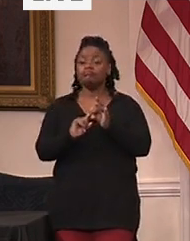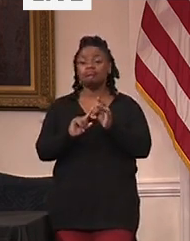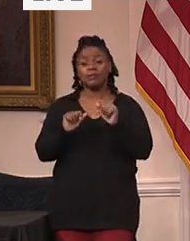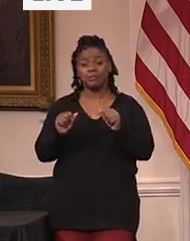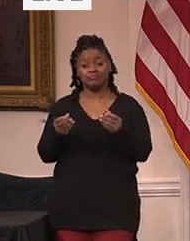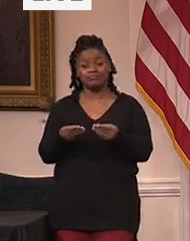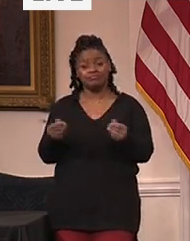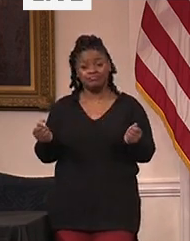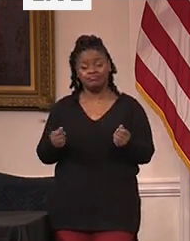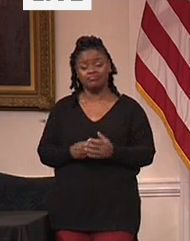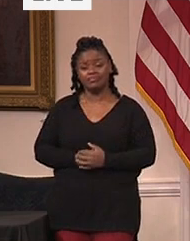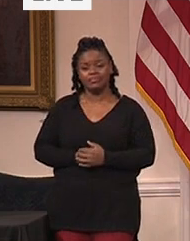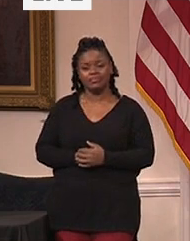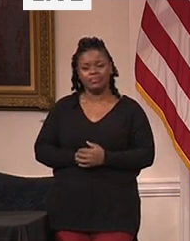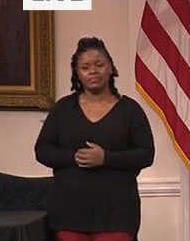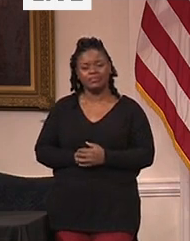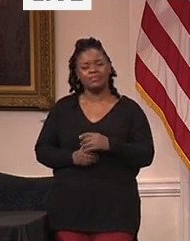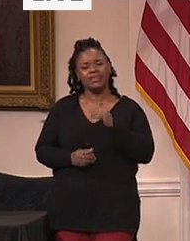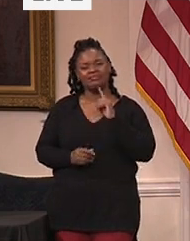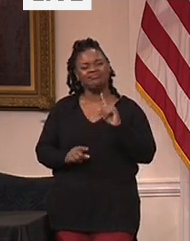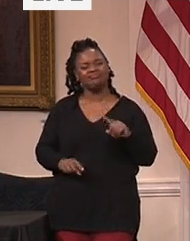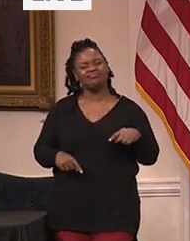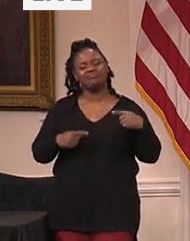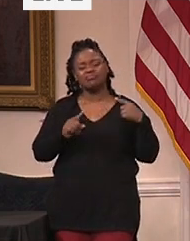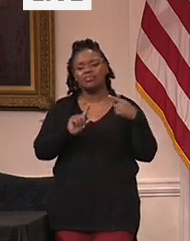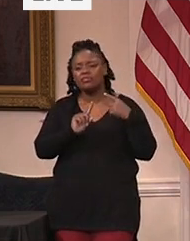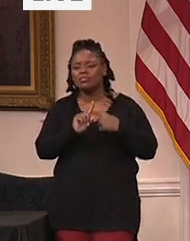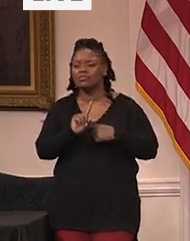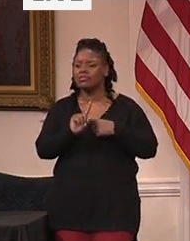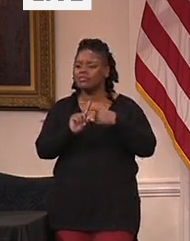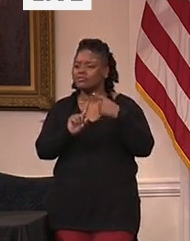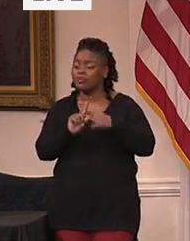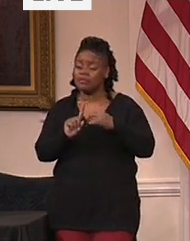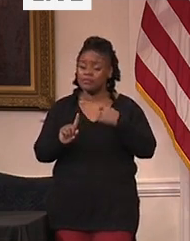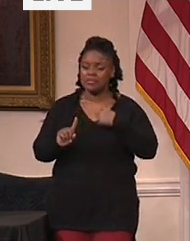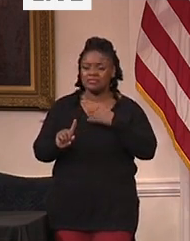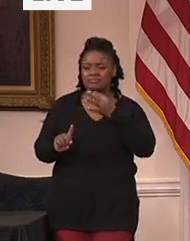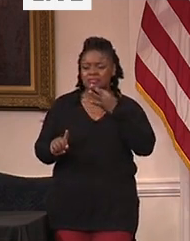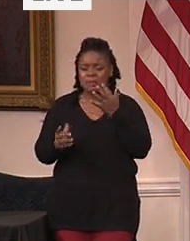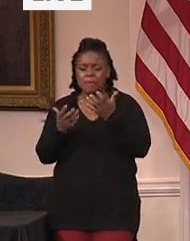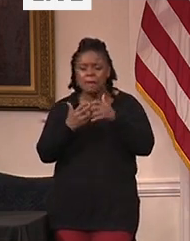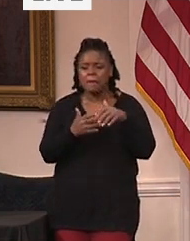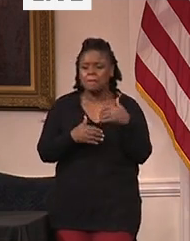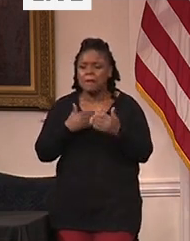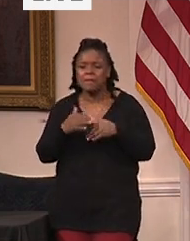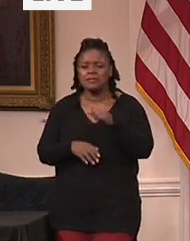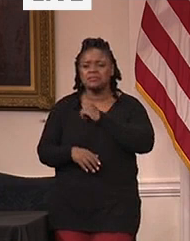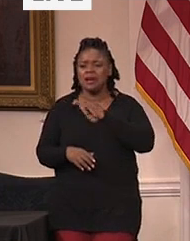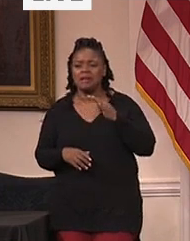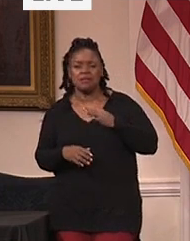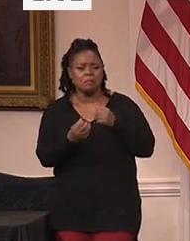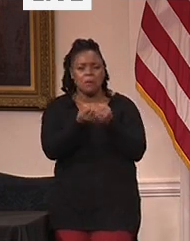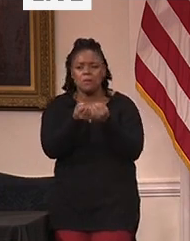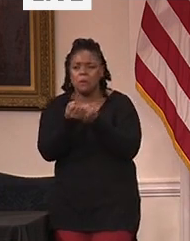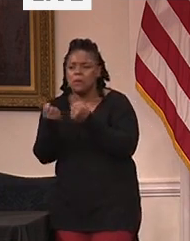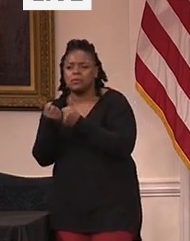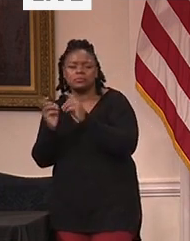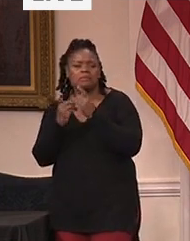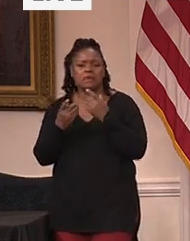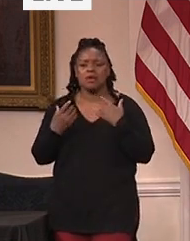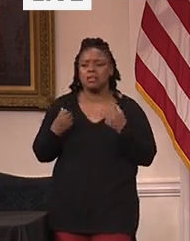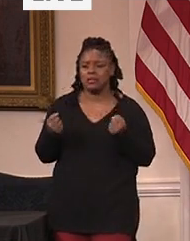Over the last several months, I've assigned some of my best planners to support the Maryland Department of Health to help prepare for this vaccination effort.